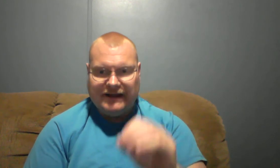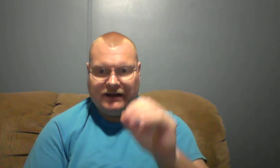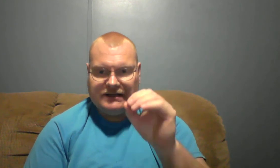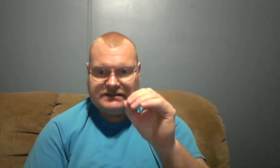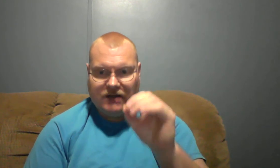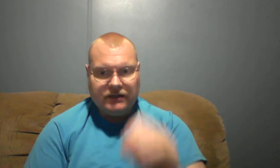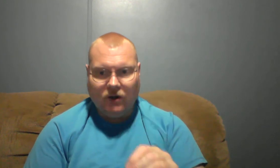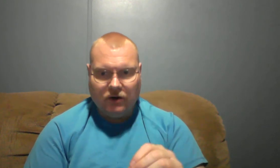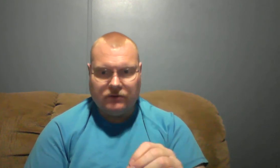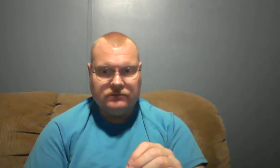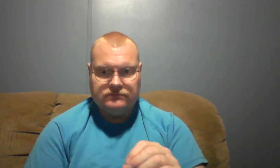is not carnal